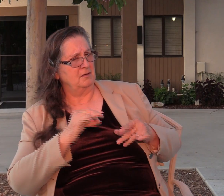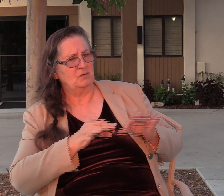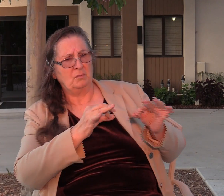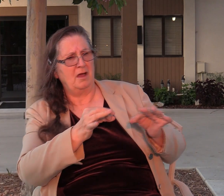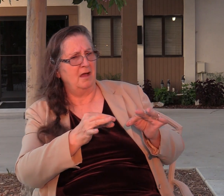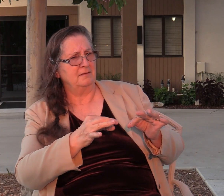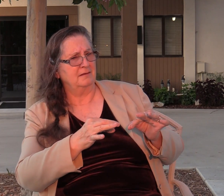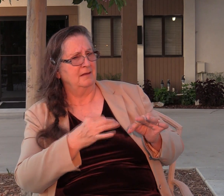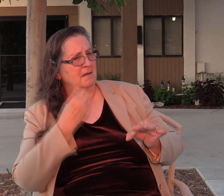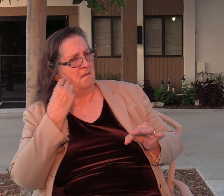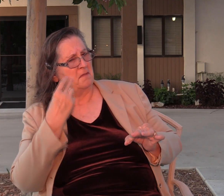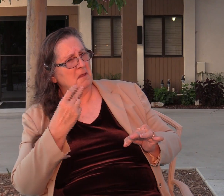like people. That's all it is.